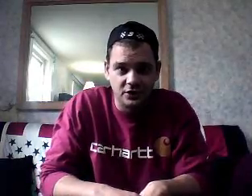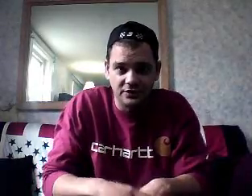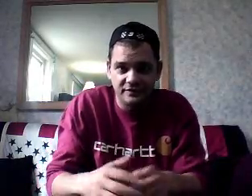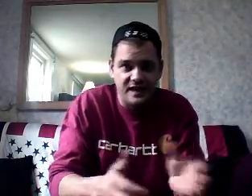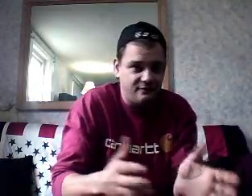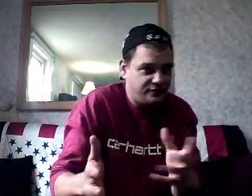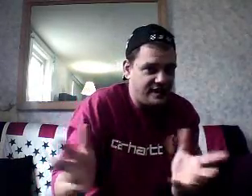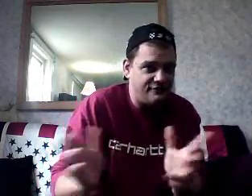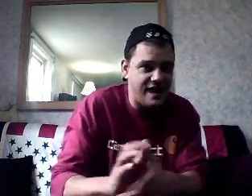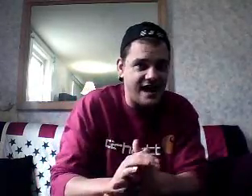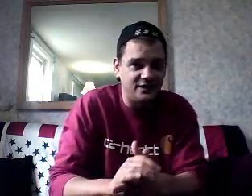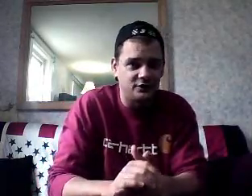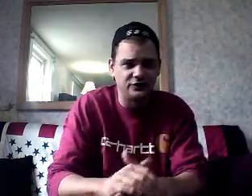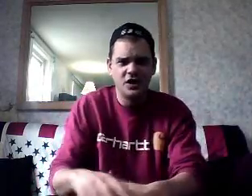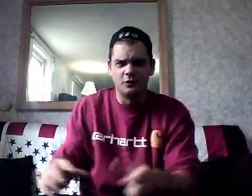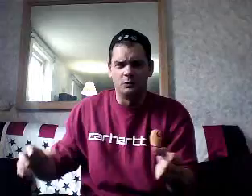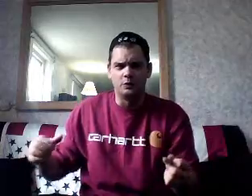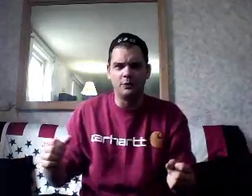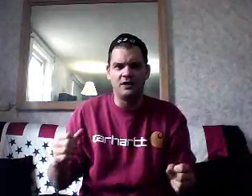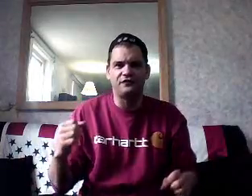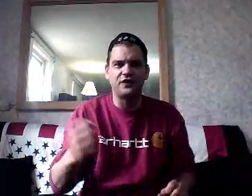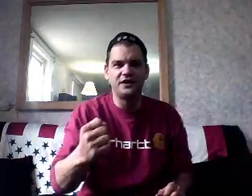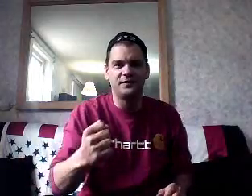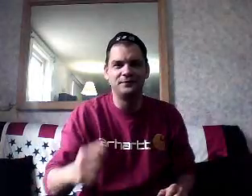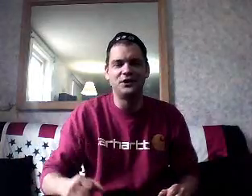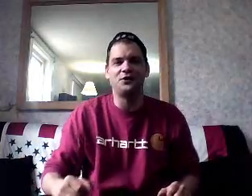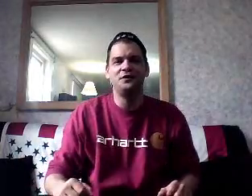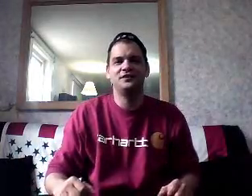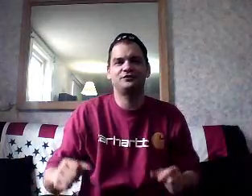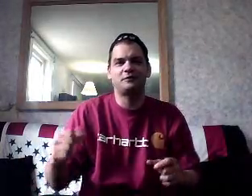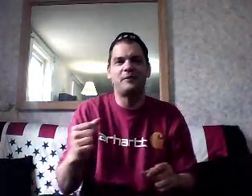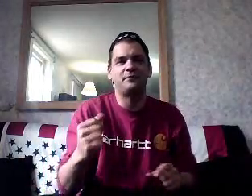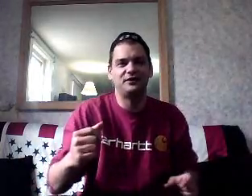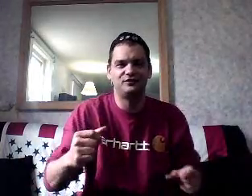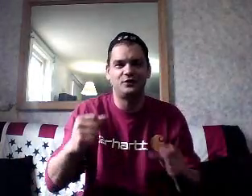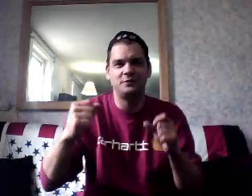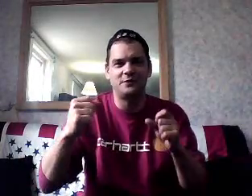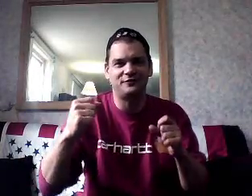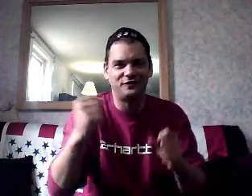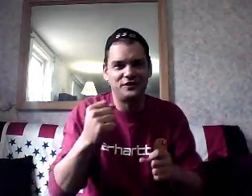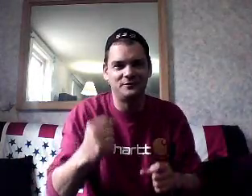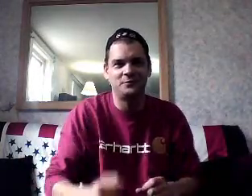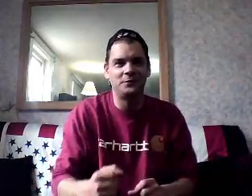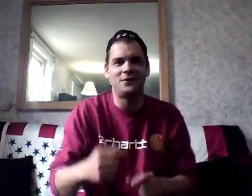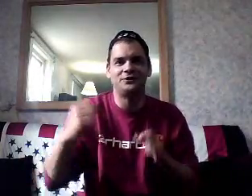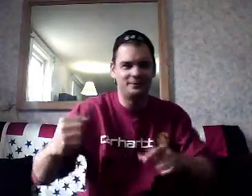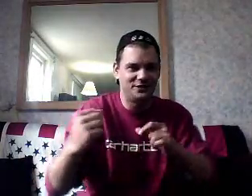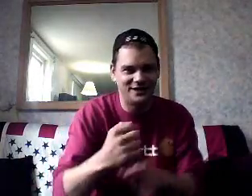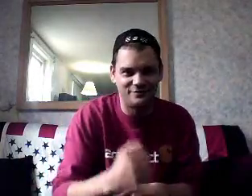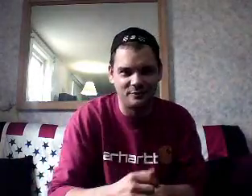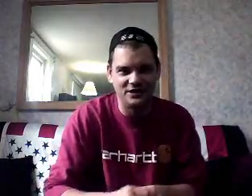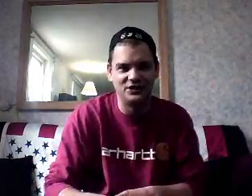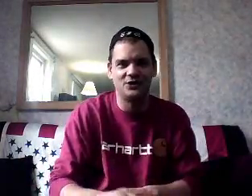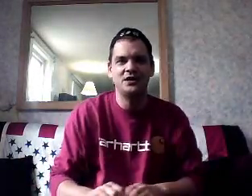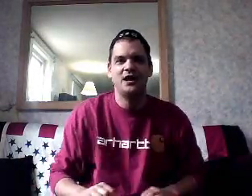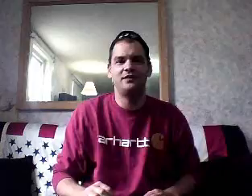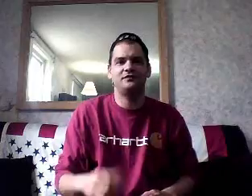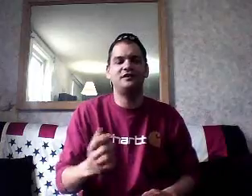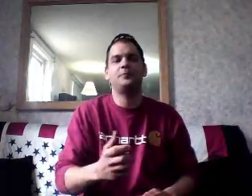you know, and let's have that. You know, we want freedom, you know? There's the Republicans going, we want freedom, and we want limited government, you know? And the Tea